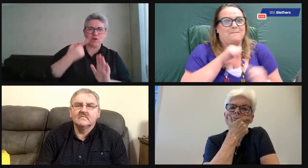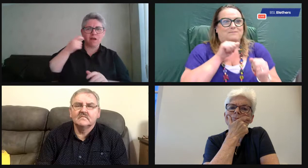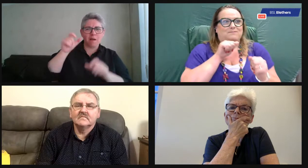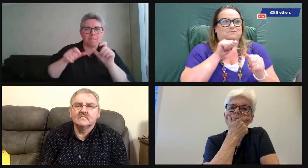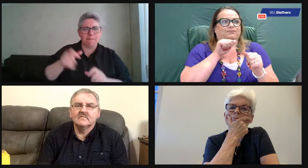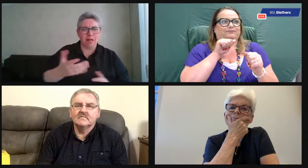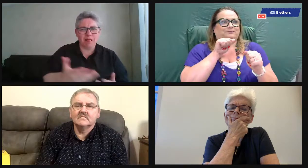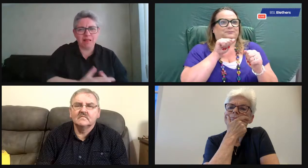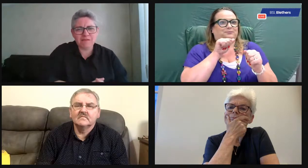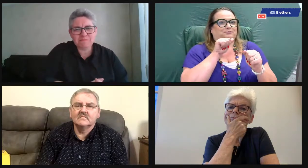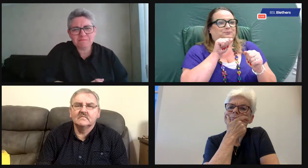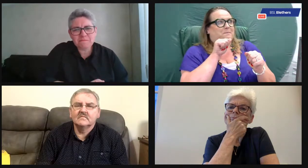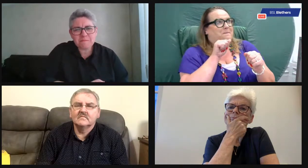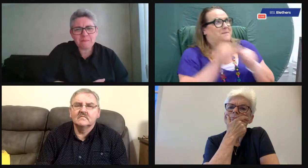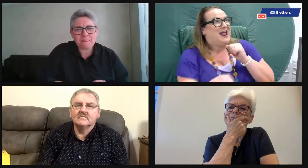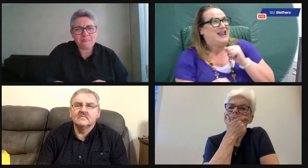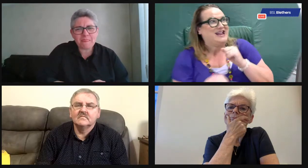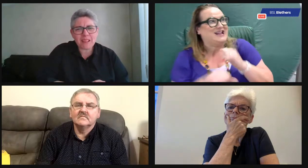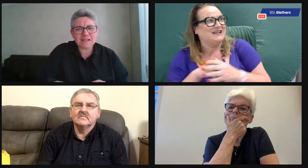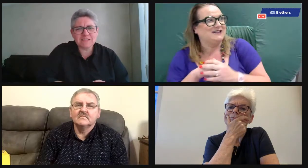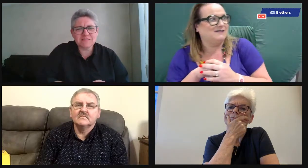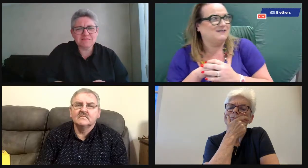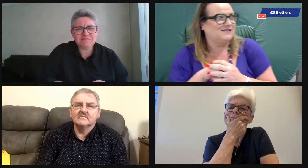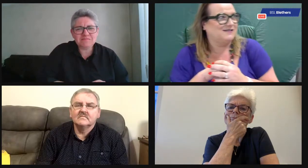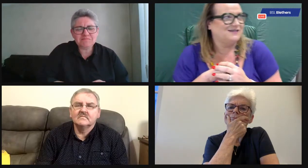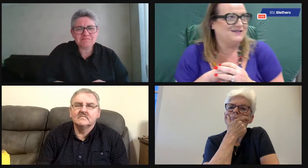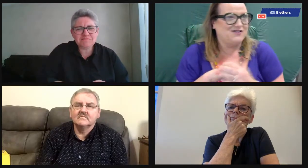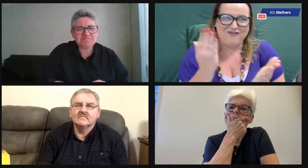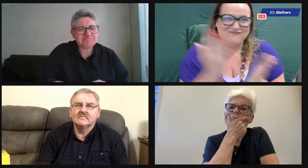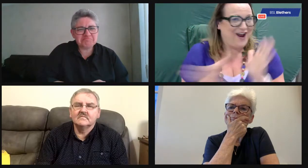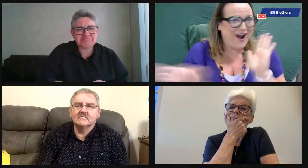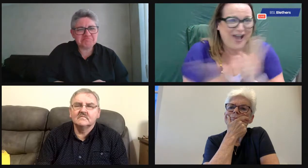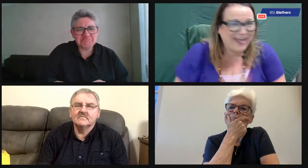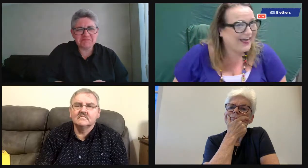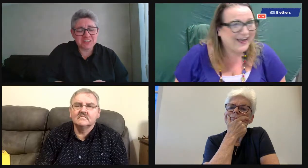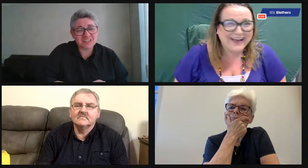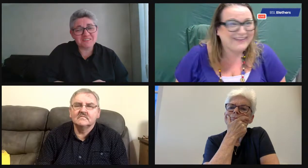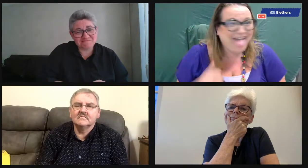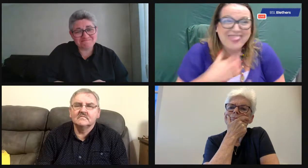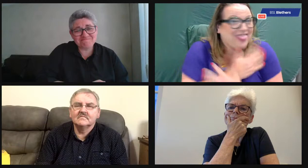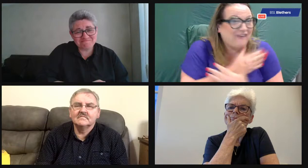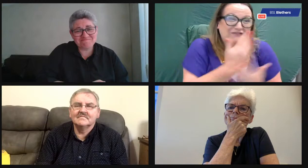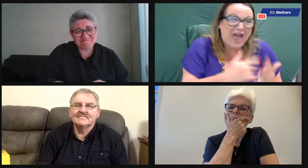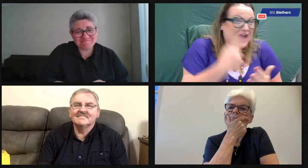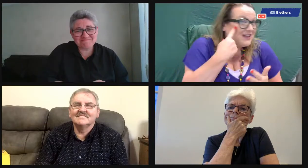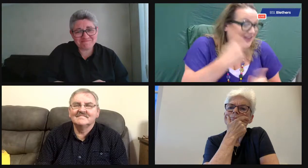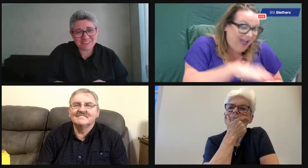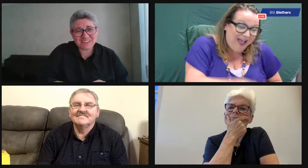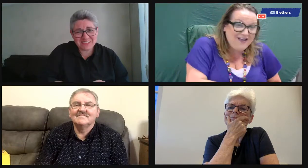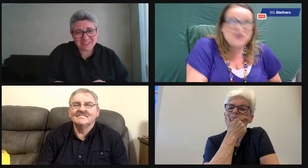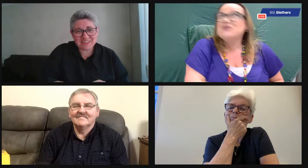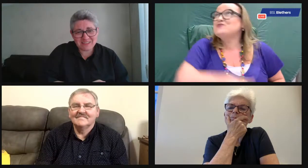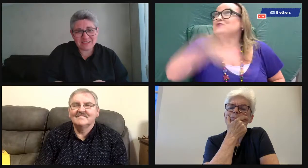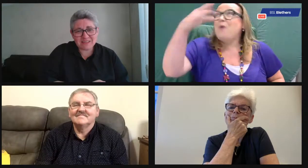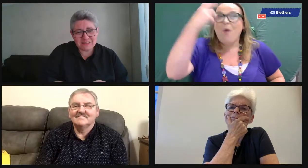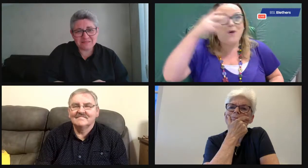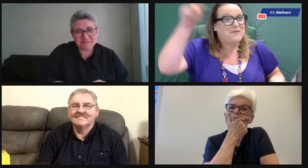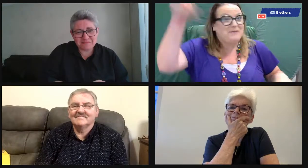your best and most valuable thing? Oh, my best. All of them. I couldn't pick one of them